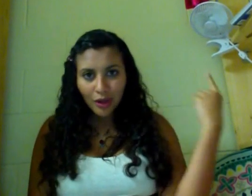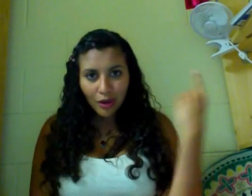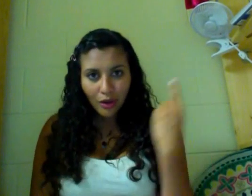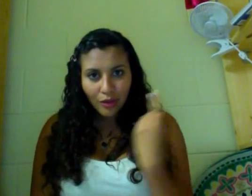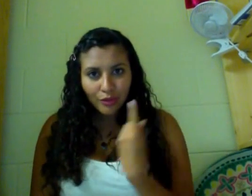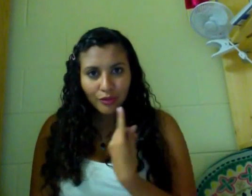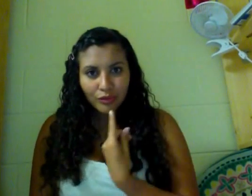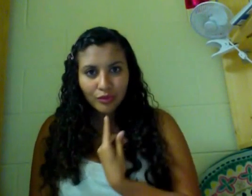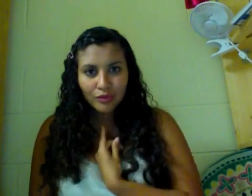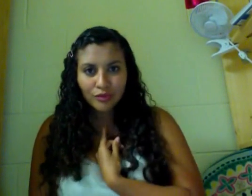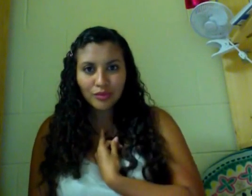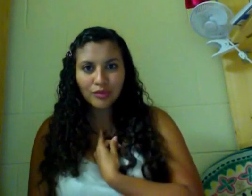alone